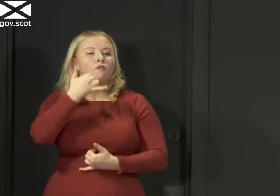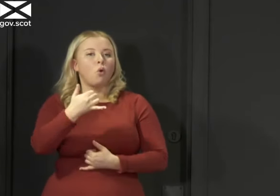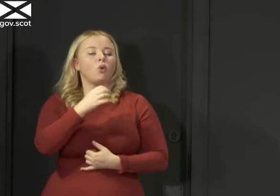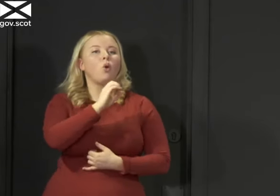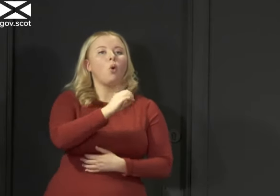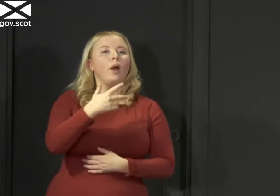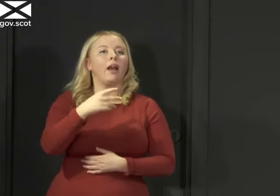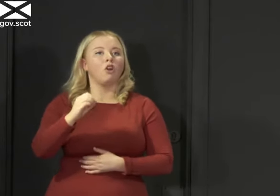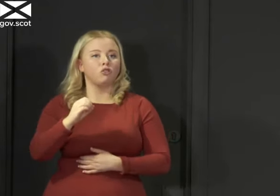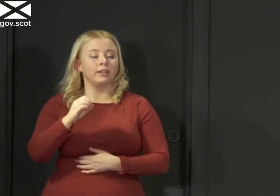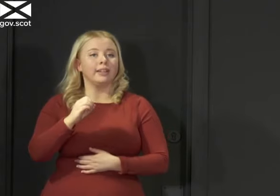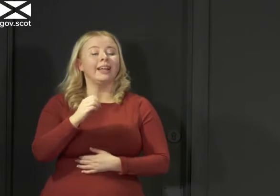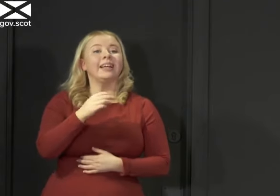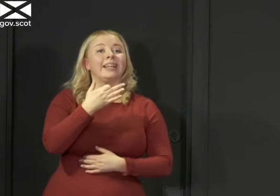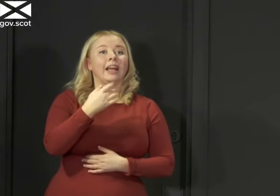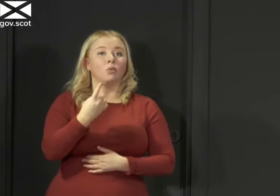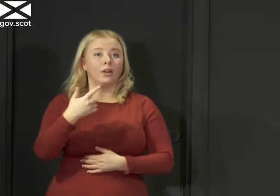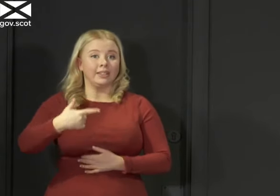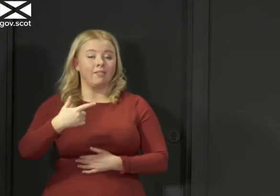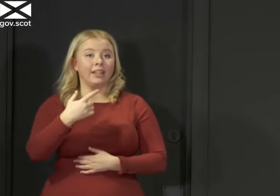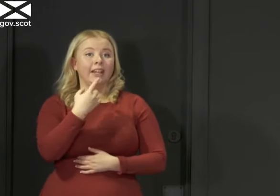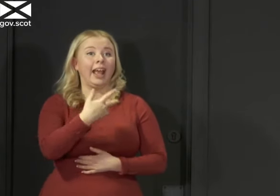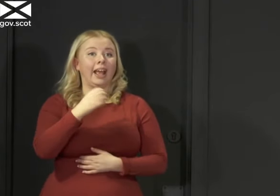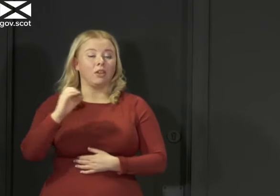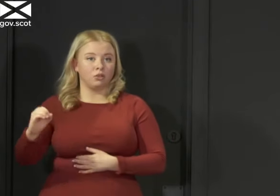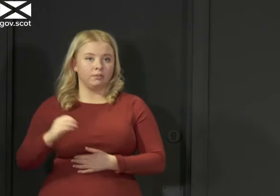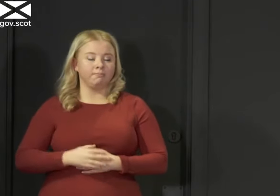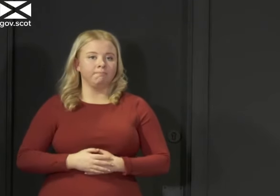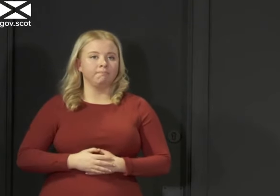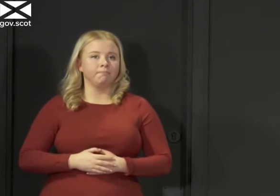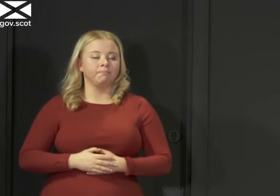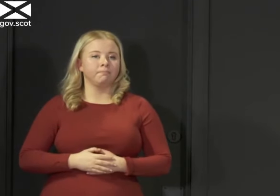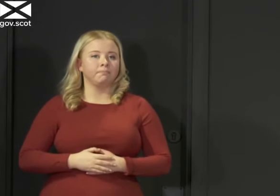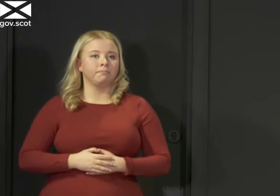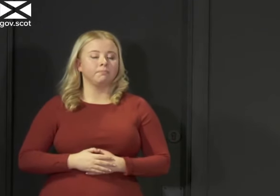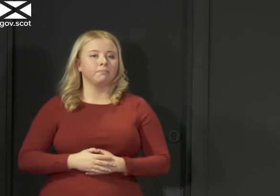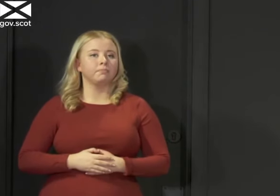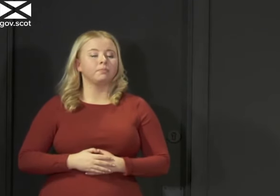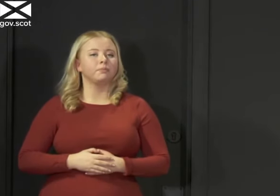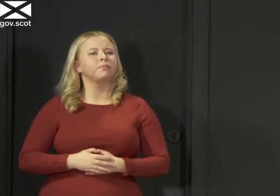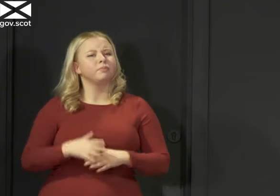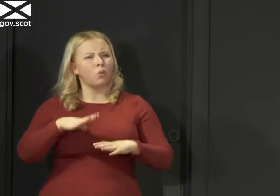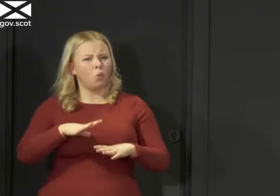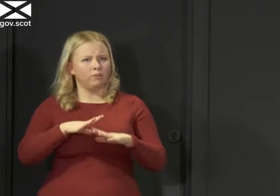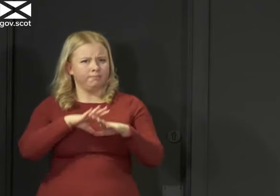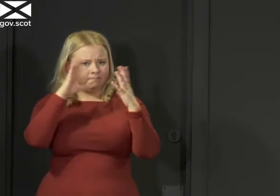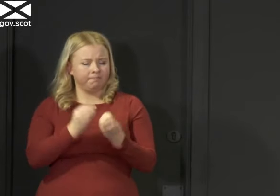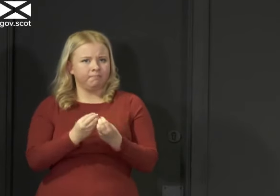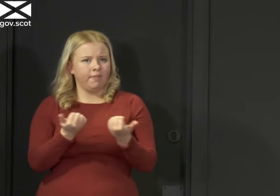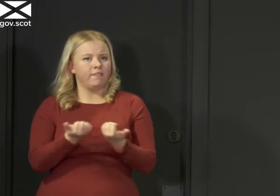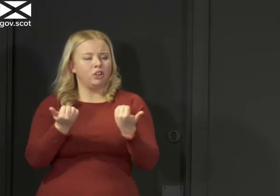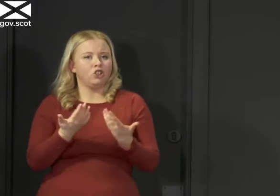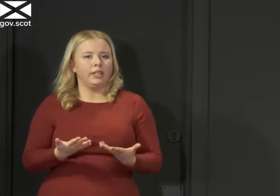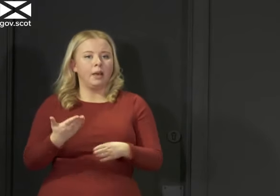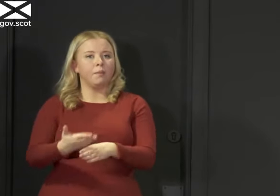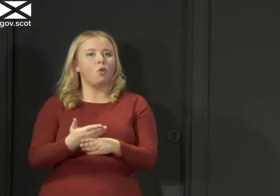917 8000. 0800 917 8000. I want to conclude today, before I hand over to the Health